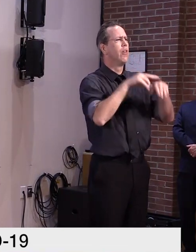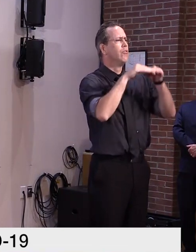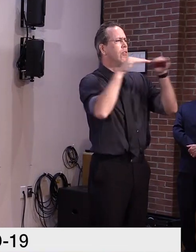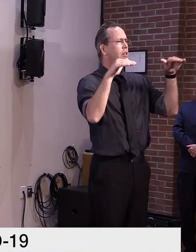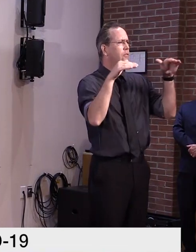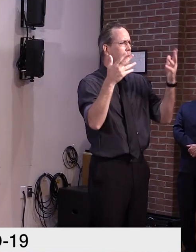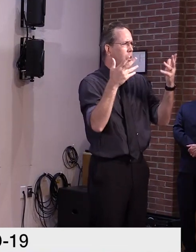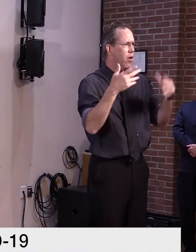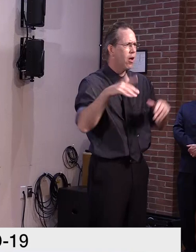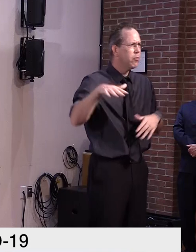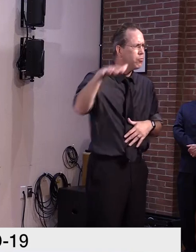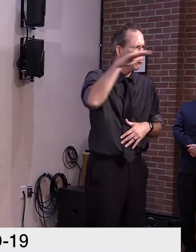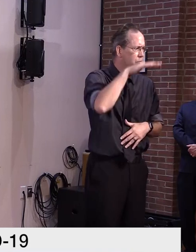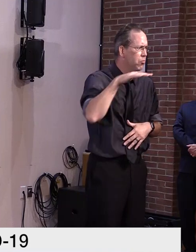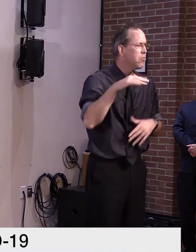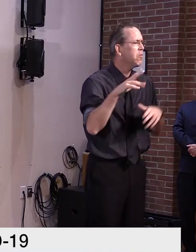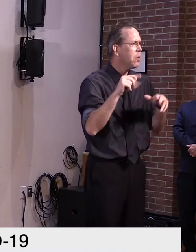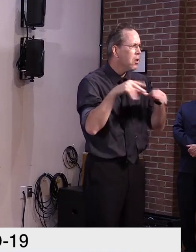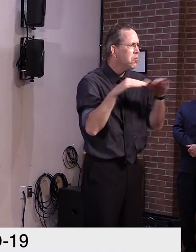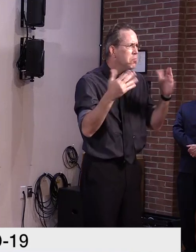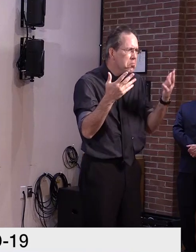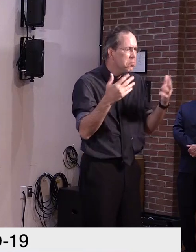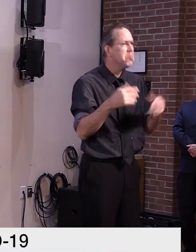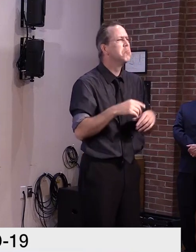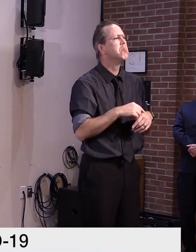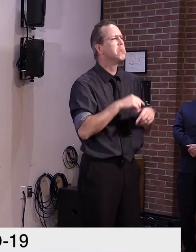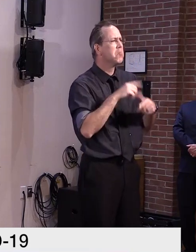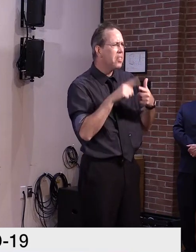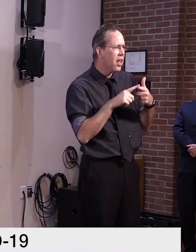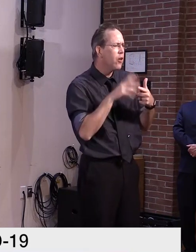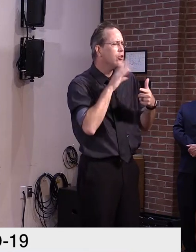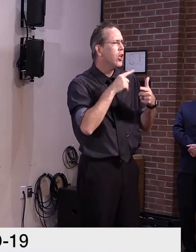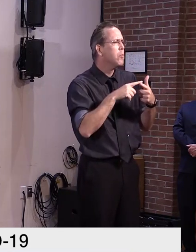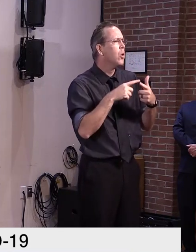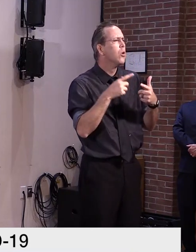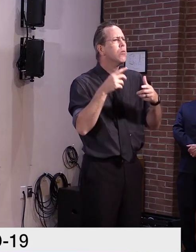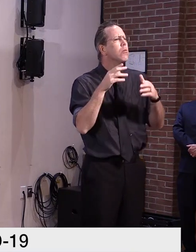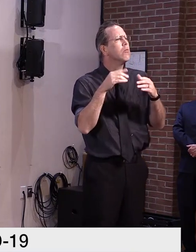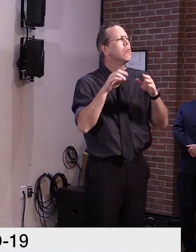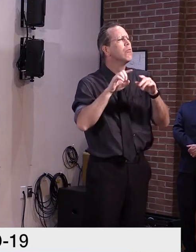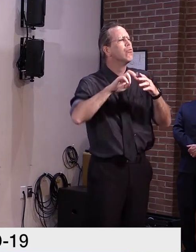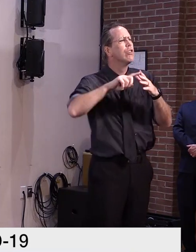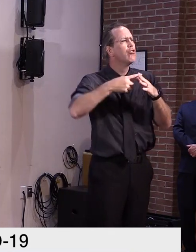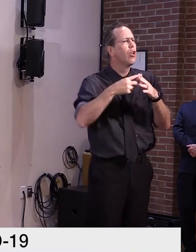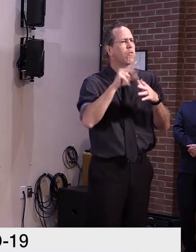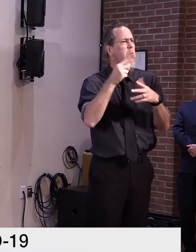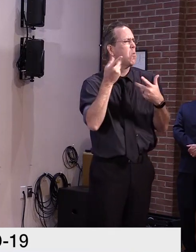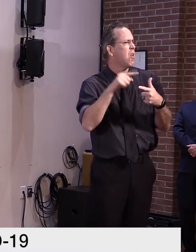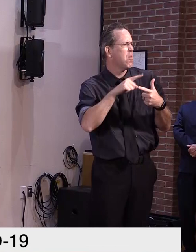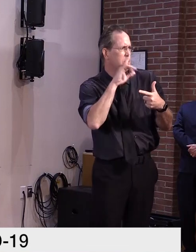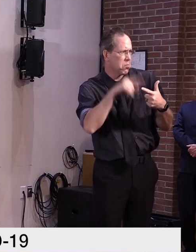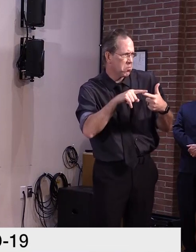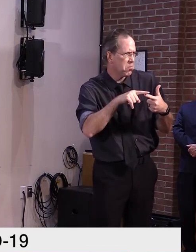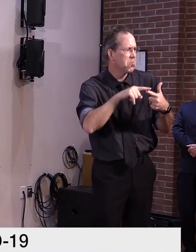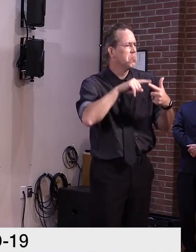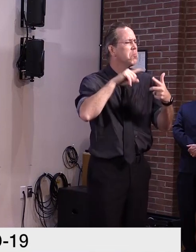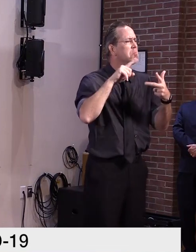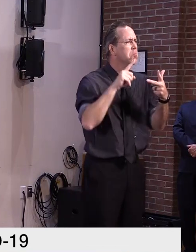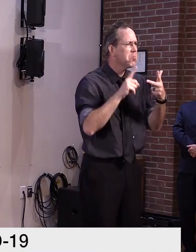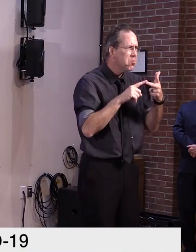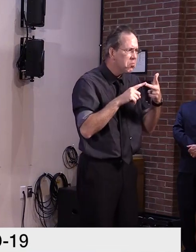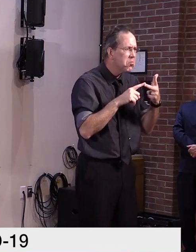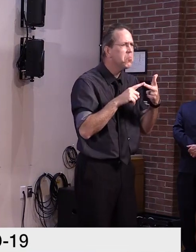trends that we're seeing in the data and then turn specifically to Vermont data, an updated forecast, then our updated